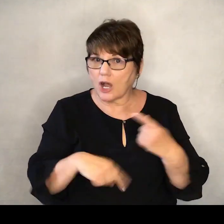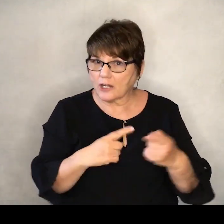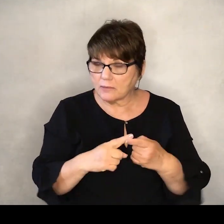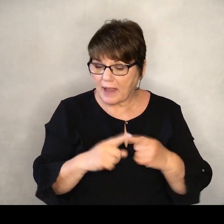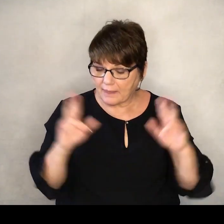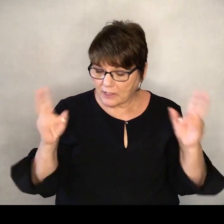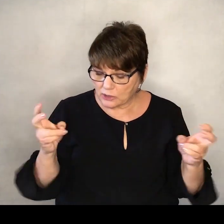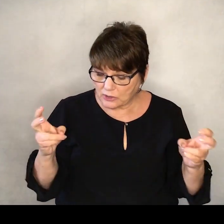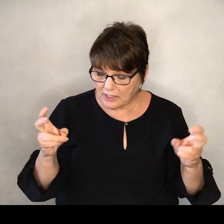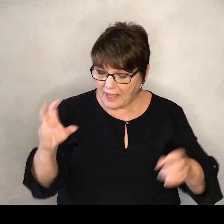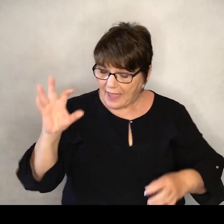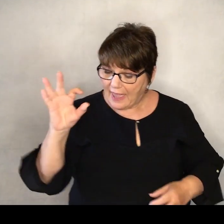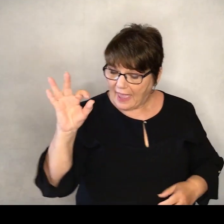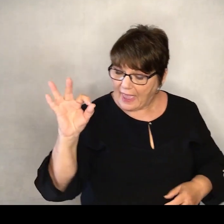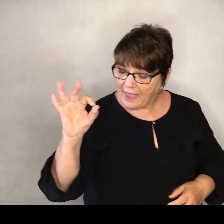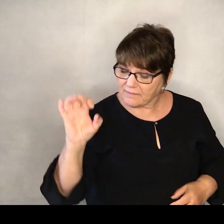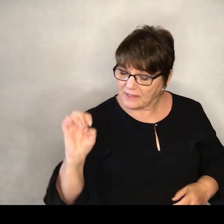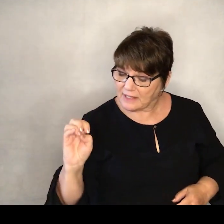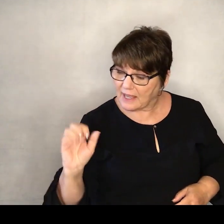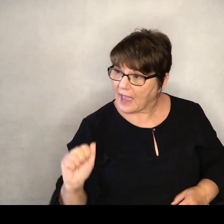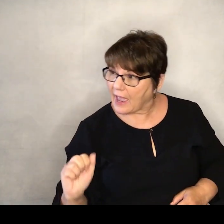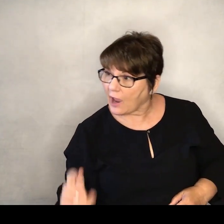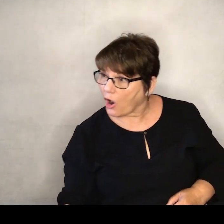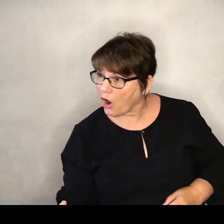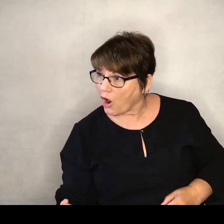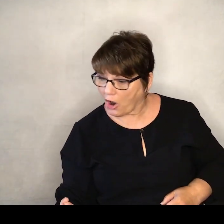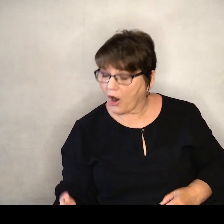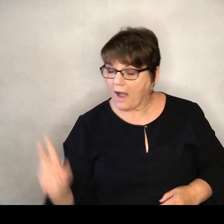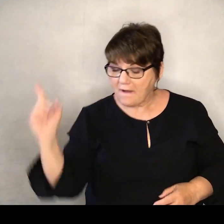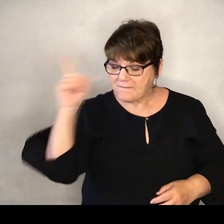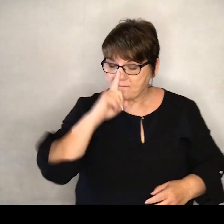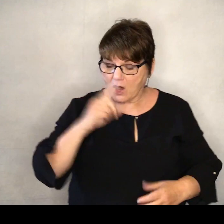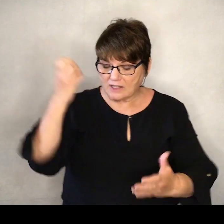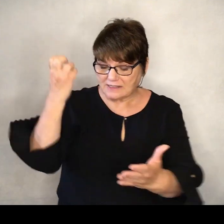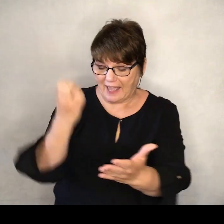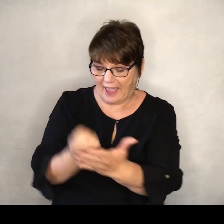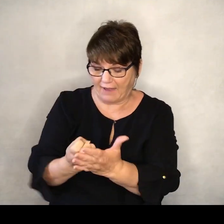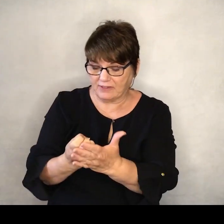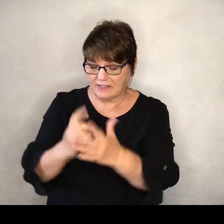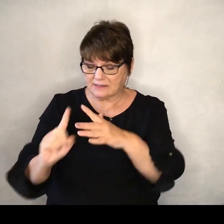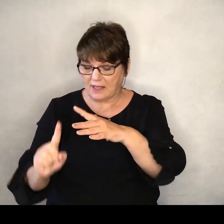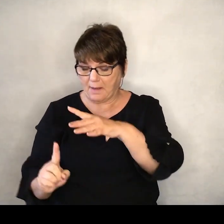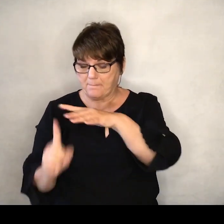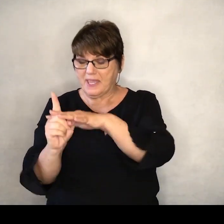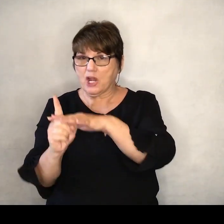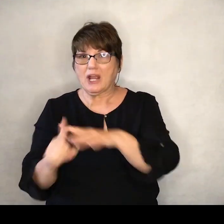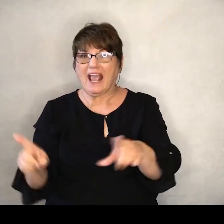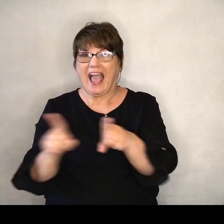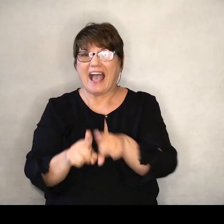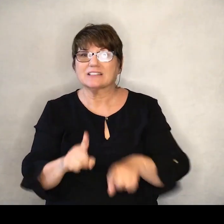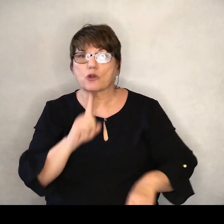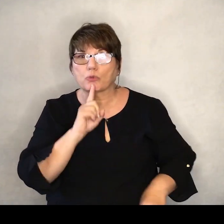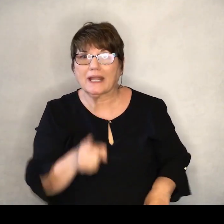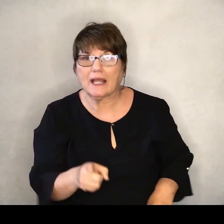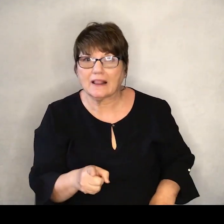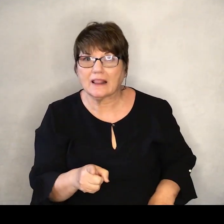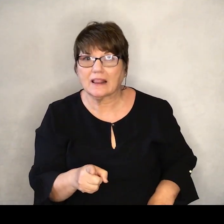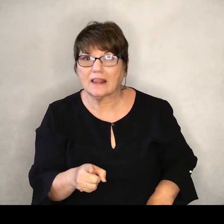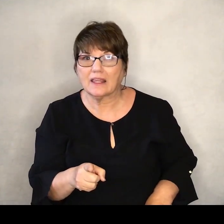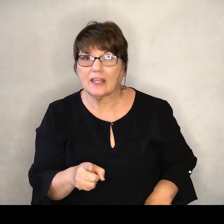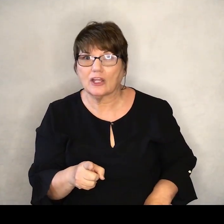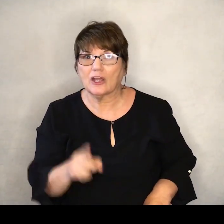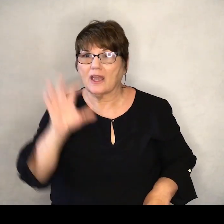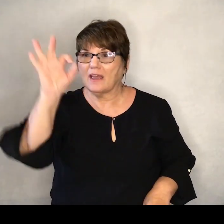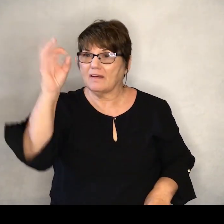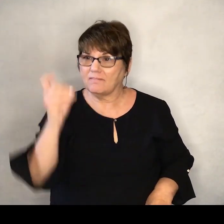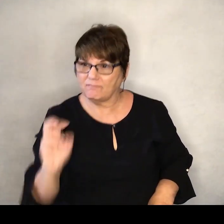subject. F-E-A-R. False evidence appearing real. Fear is the